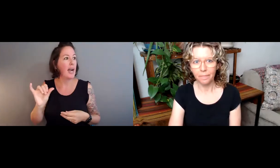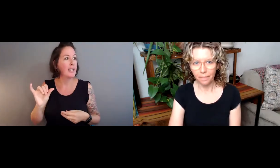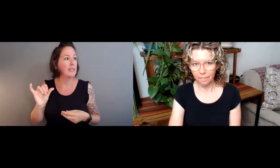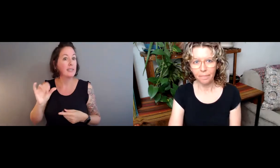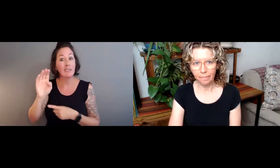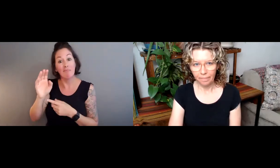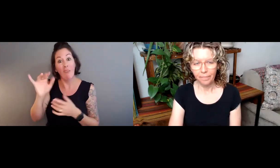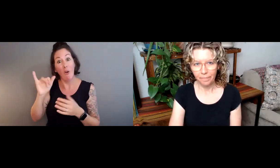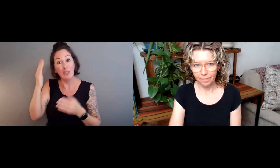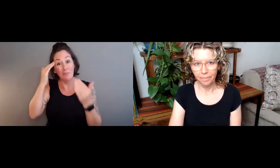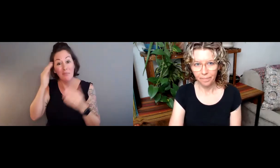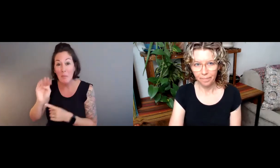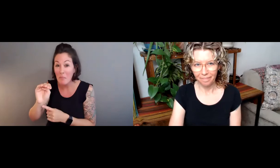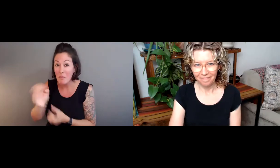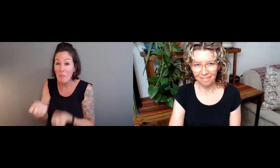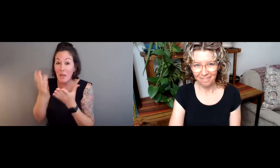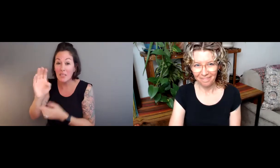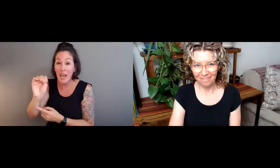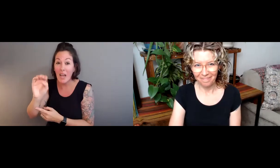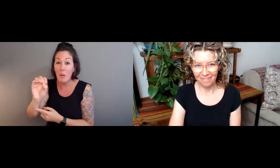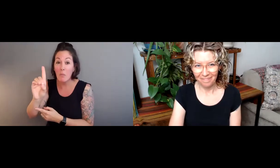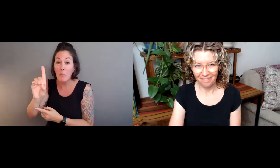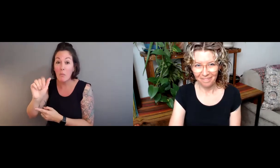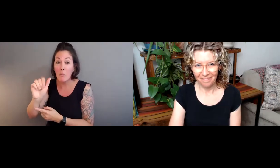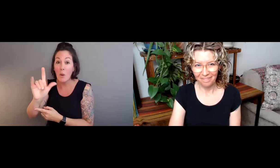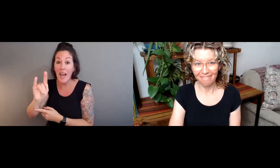It doesn't necessarily fit that standardized form.